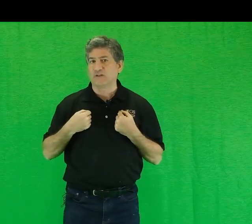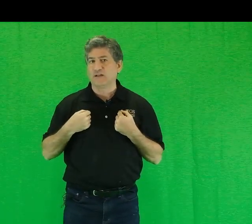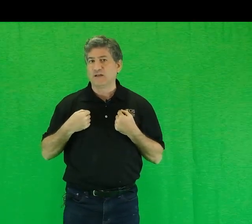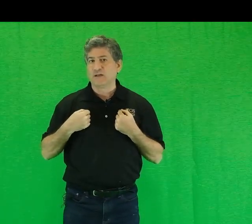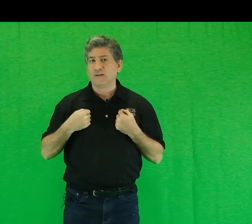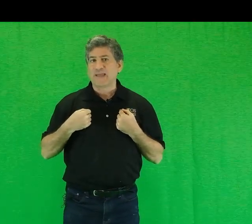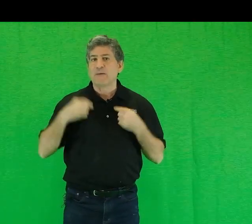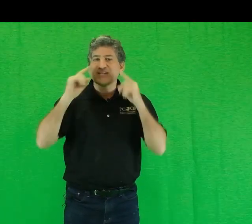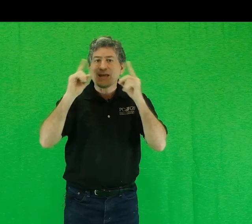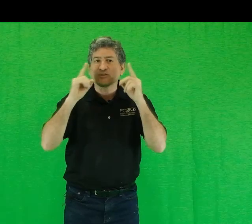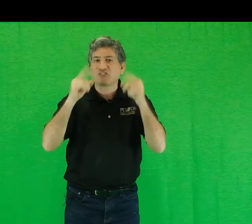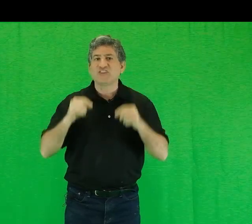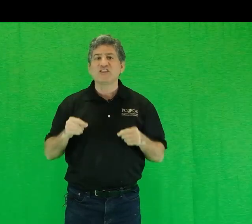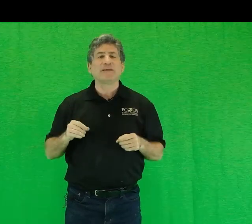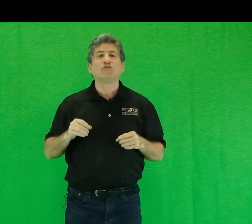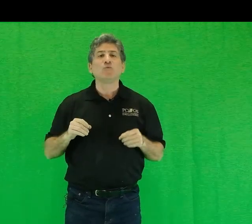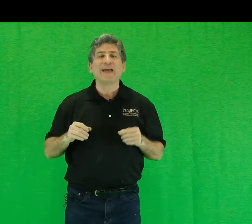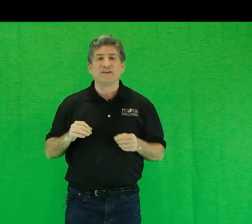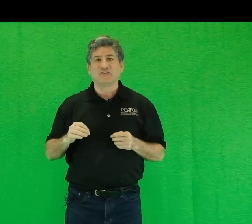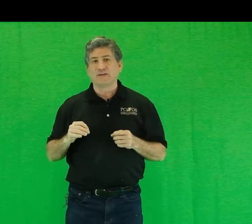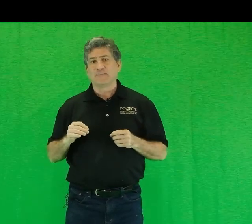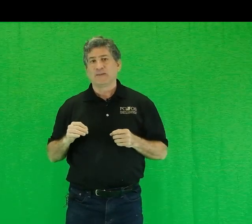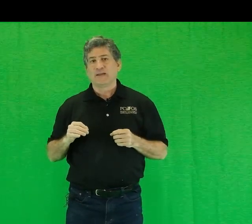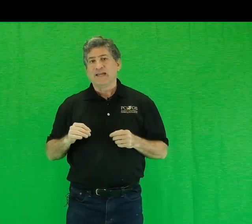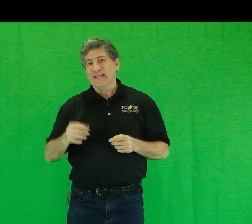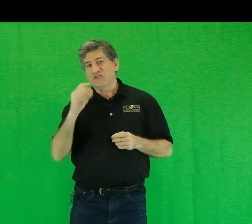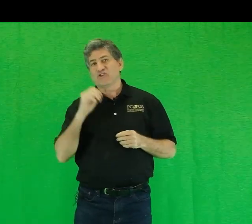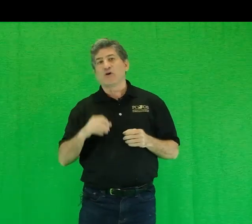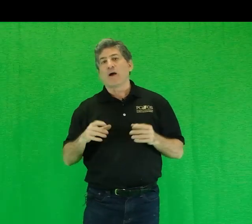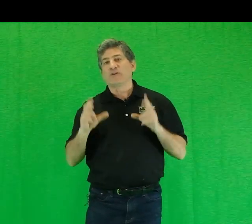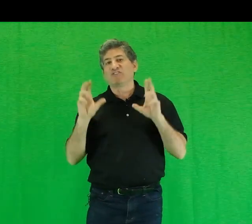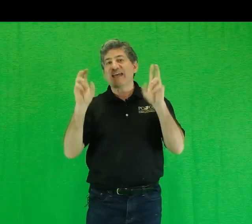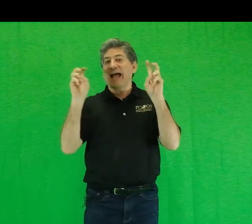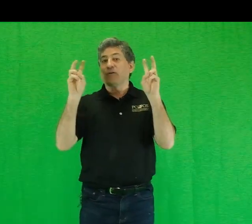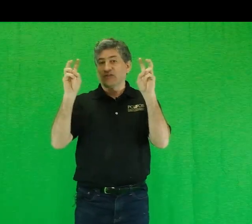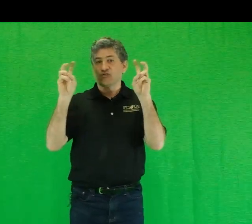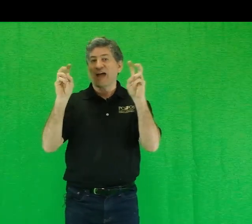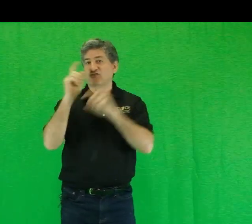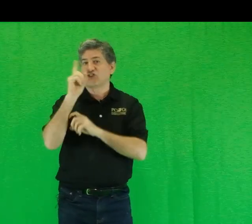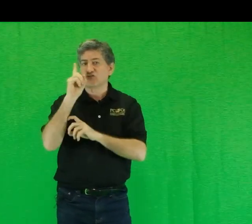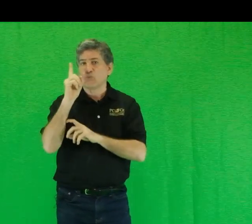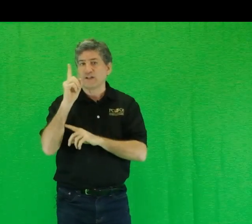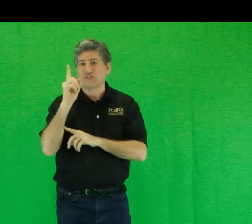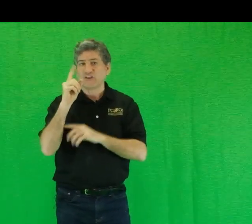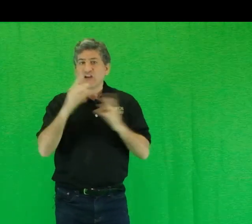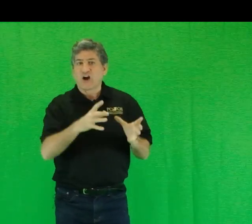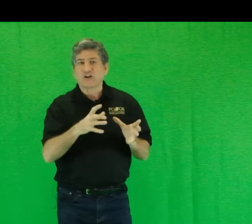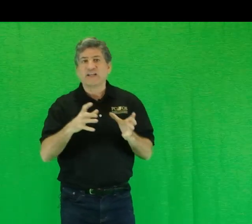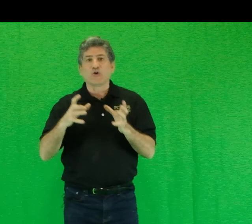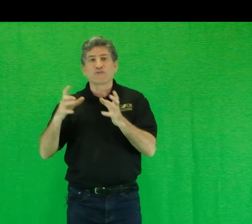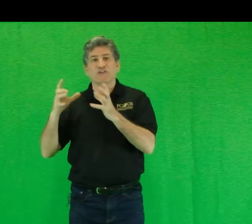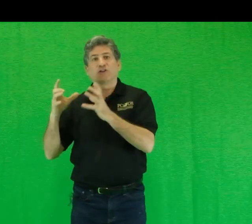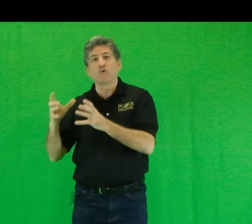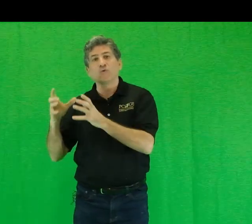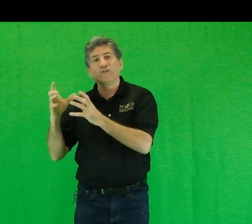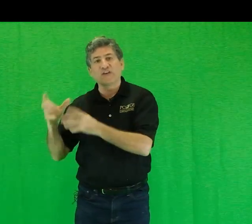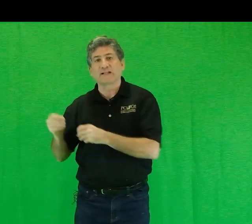I was able to see them in new ways. Each year I would take out the trash just once, carting it over to the local recycling